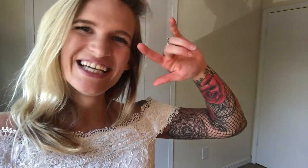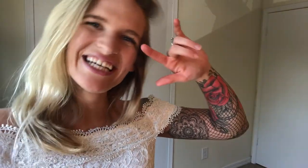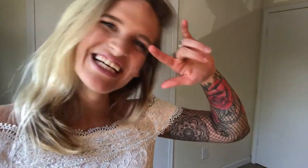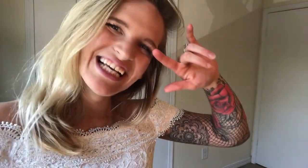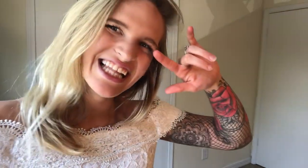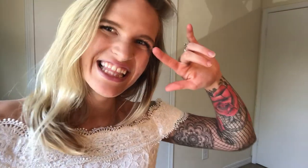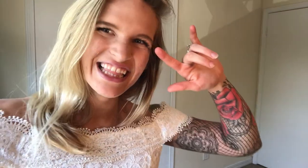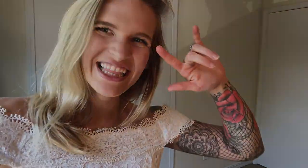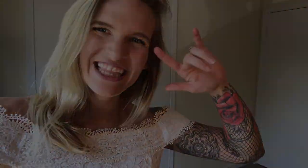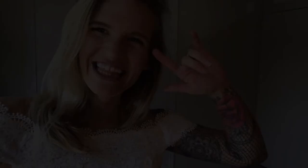Okay. Okay. Okay. Okay. Okay. you.